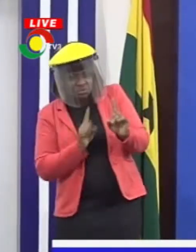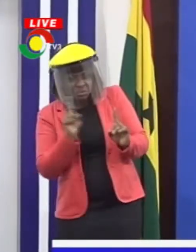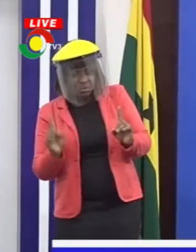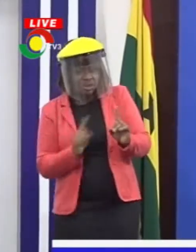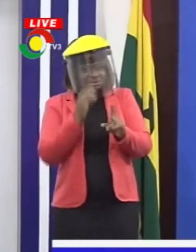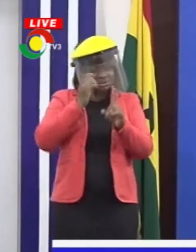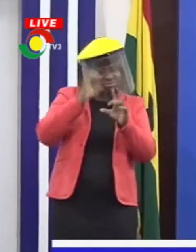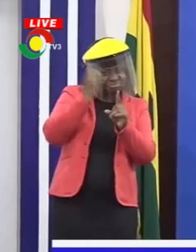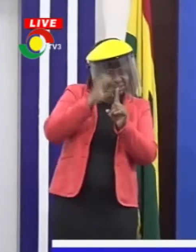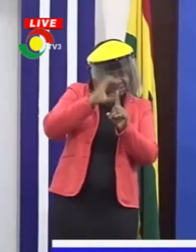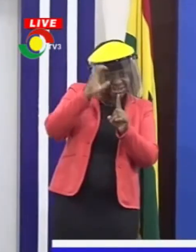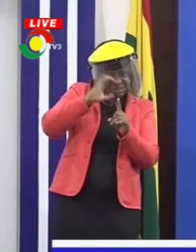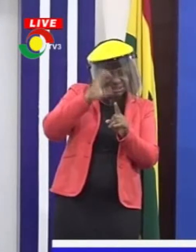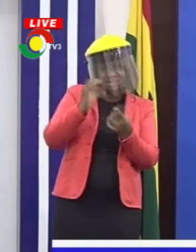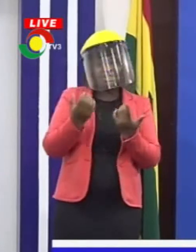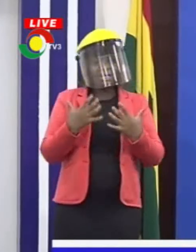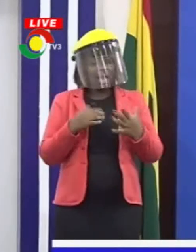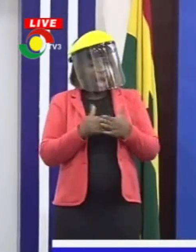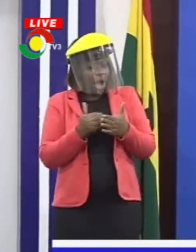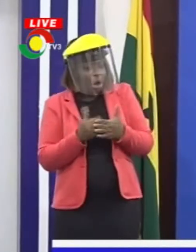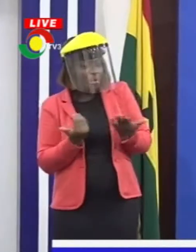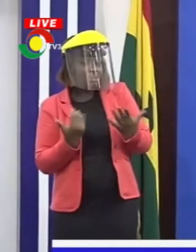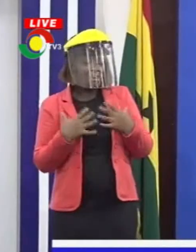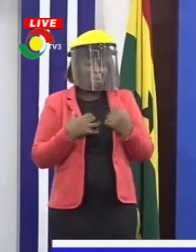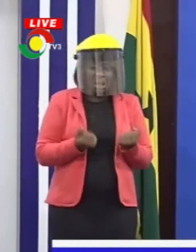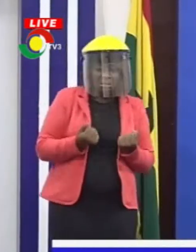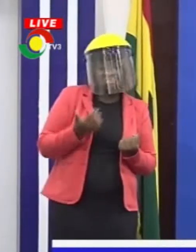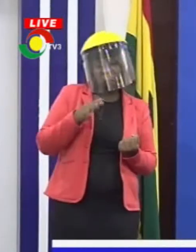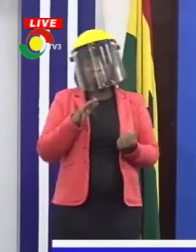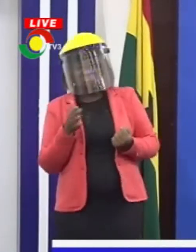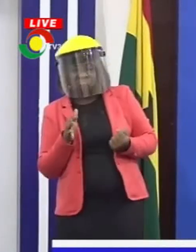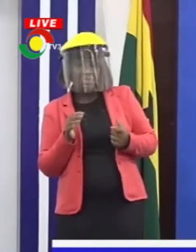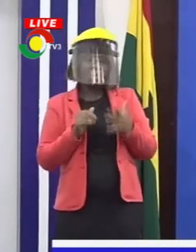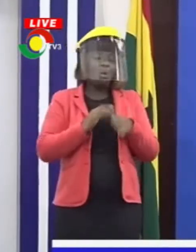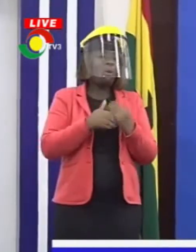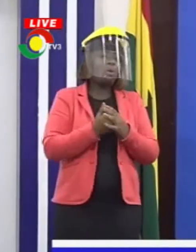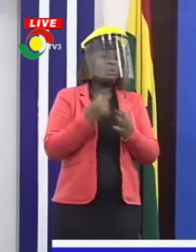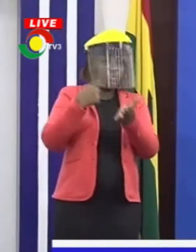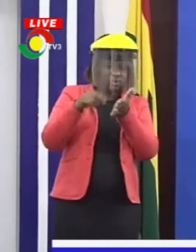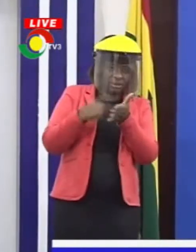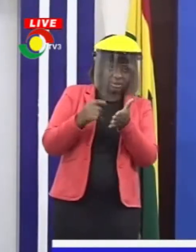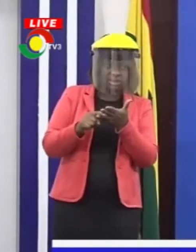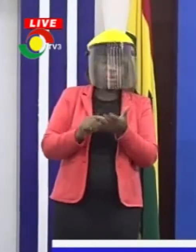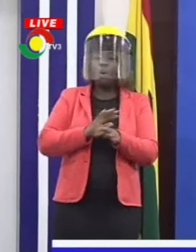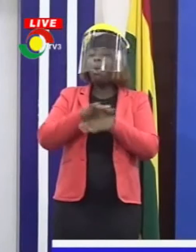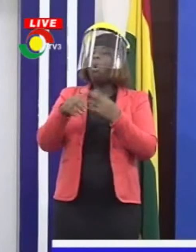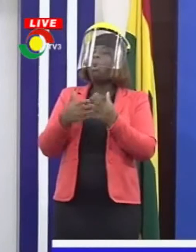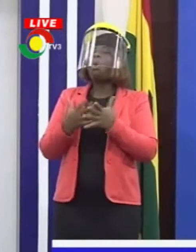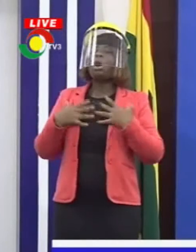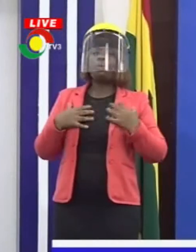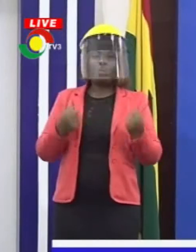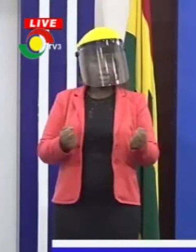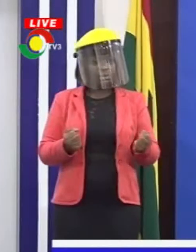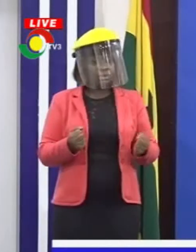clinical, I mean, viral recovery, if you should be. But that's really not going to be. We are not going to separate them. They have all recovered. And for the